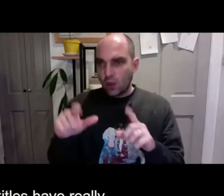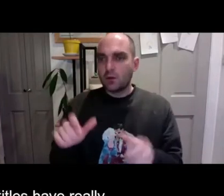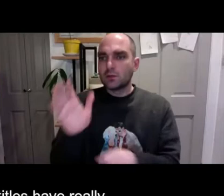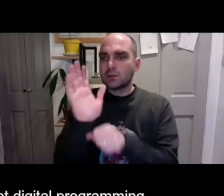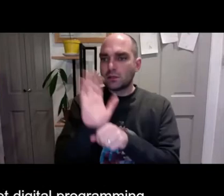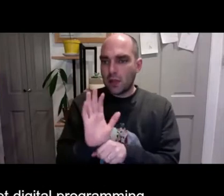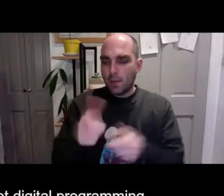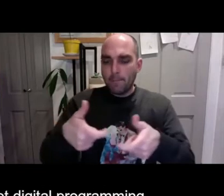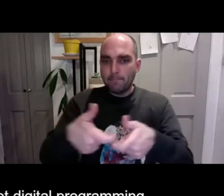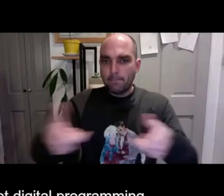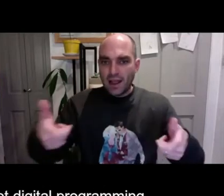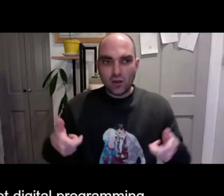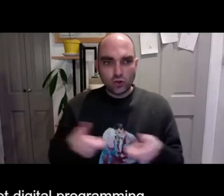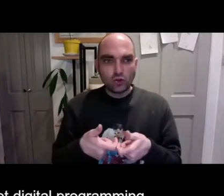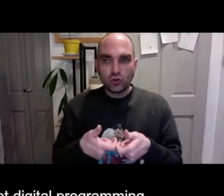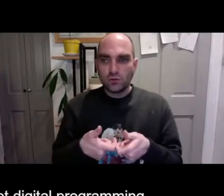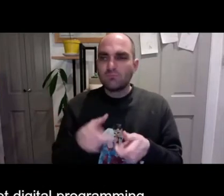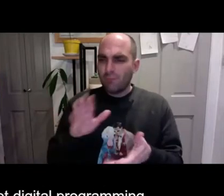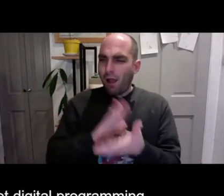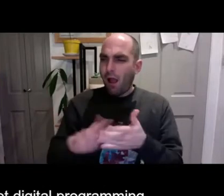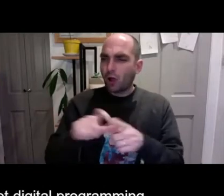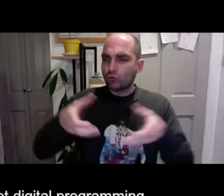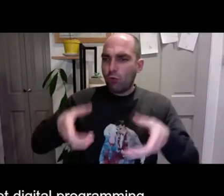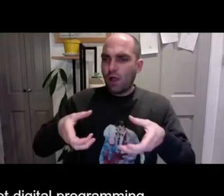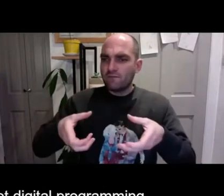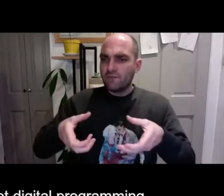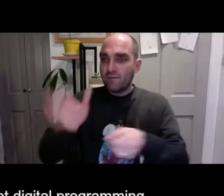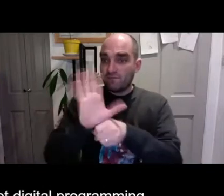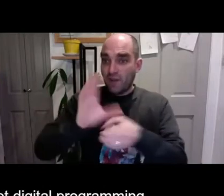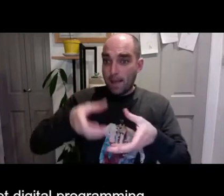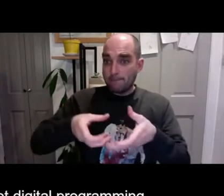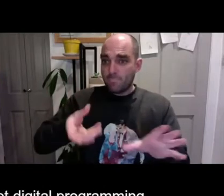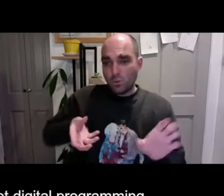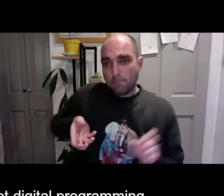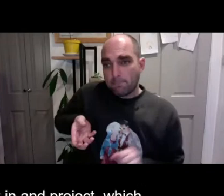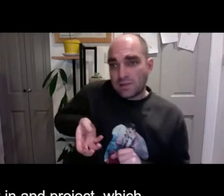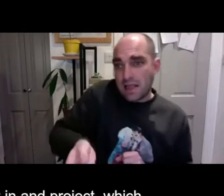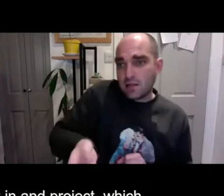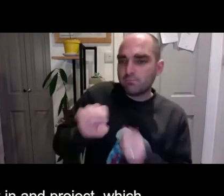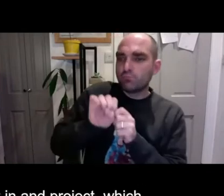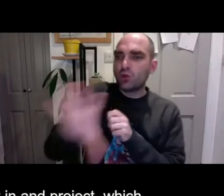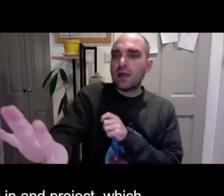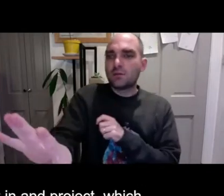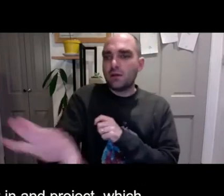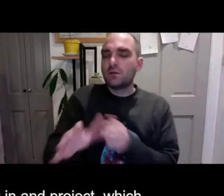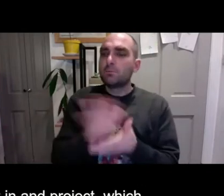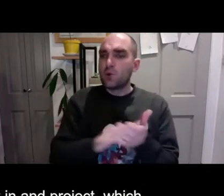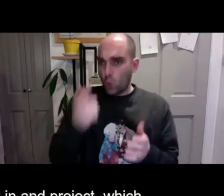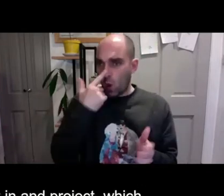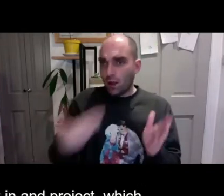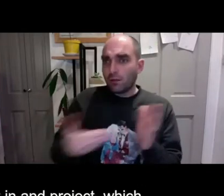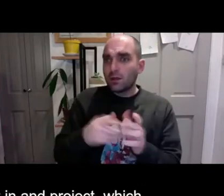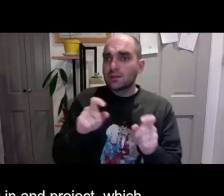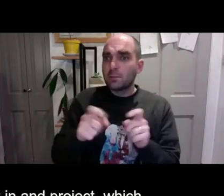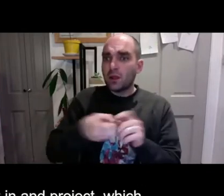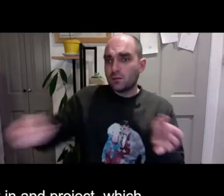you've got digital programming packages, you know, a hard drive with films. You can put that in and